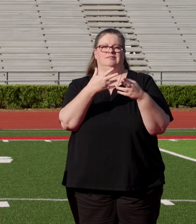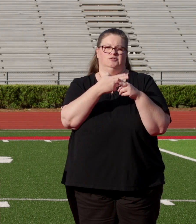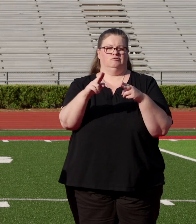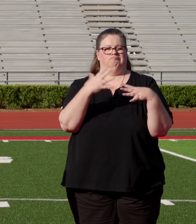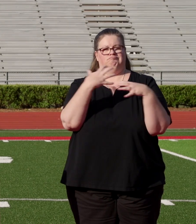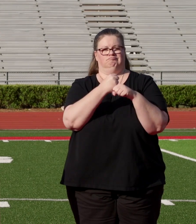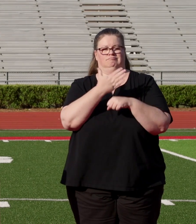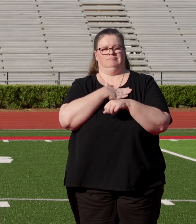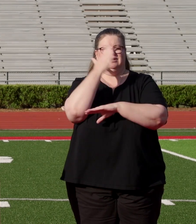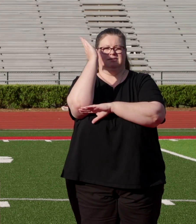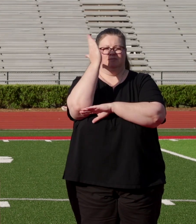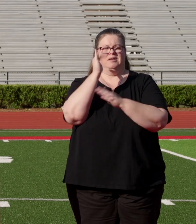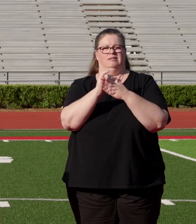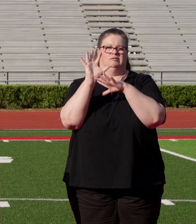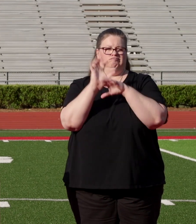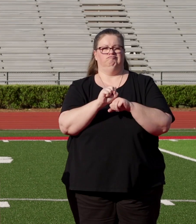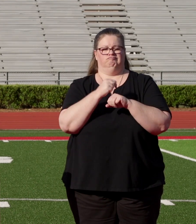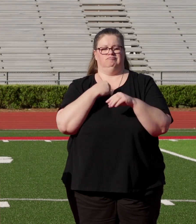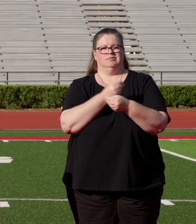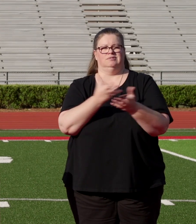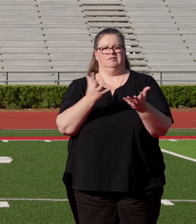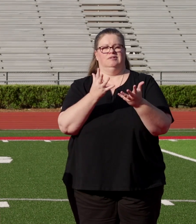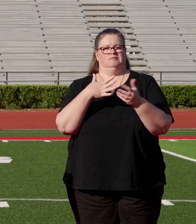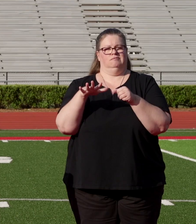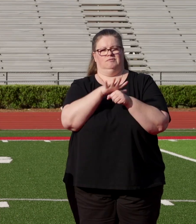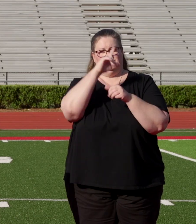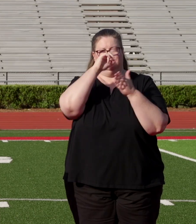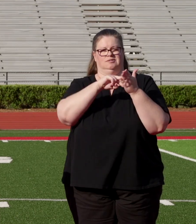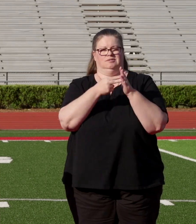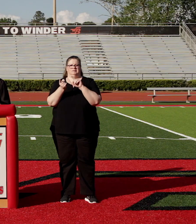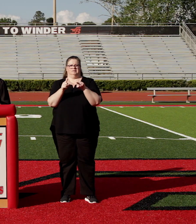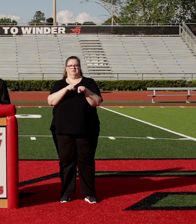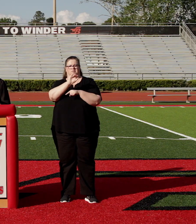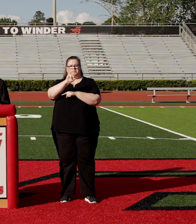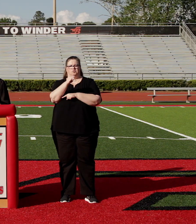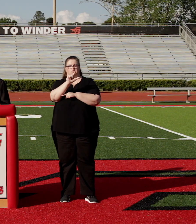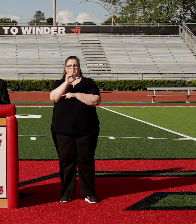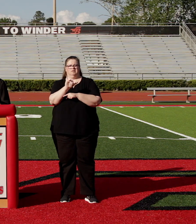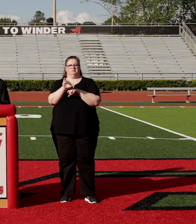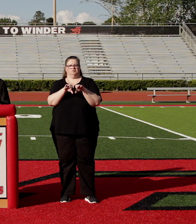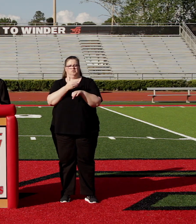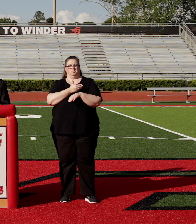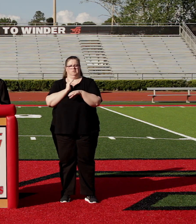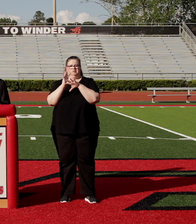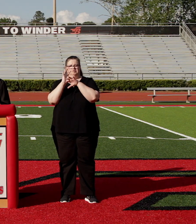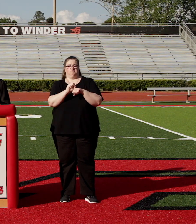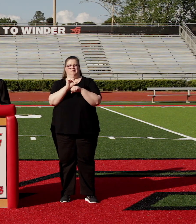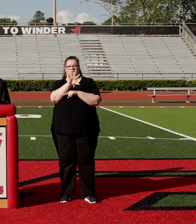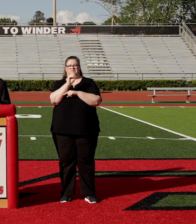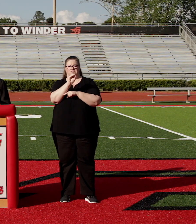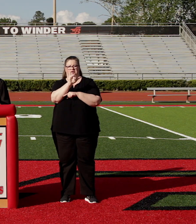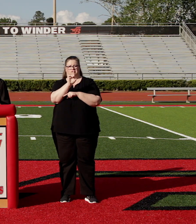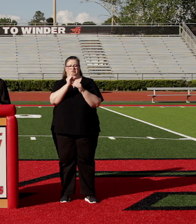or I will, of my speech that I traditionally give, because we have full intentions of coming in July to make sure we do our traditional 50-yard